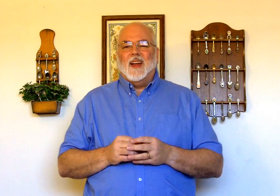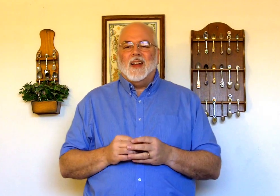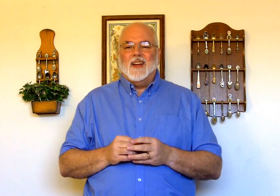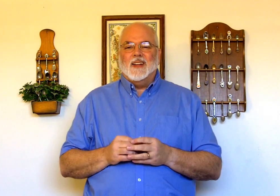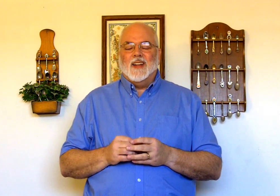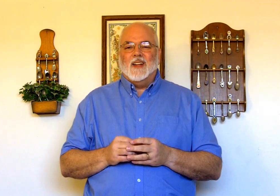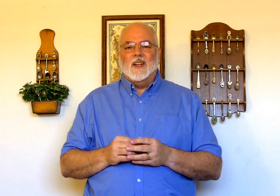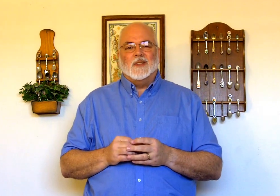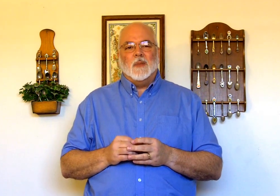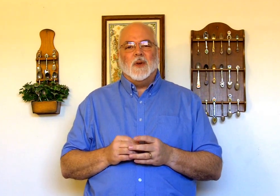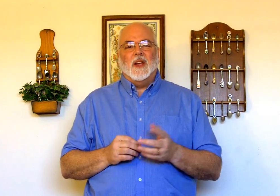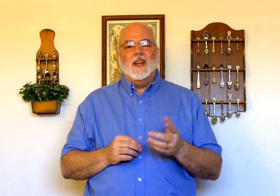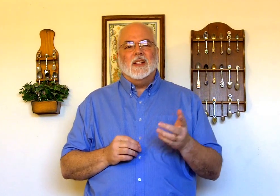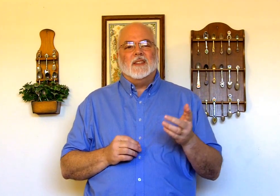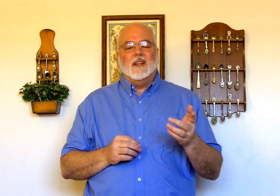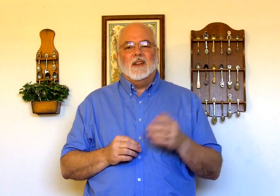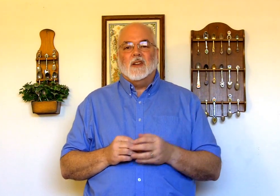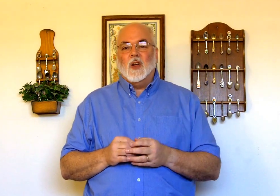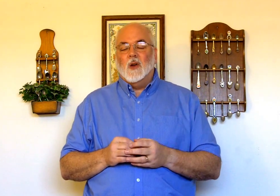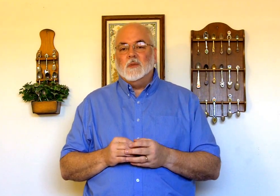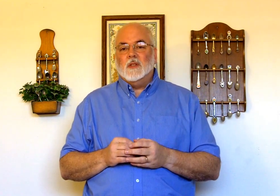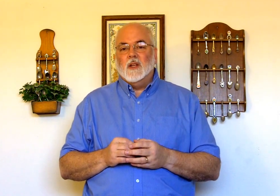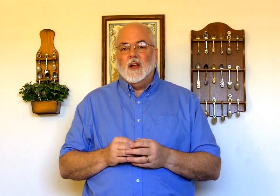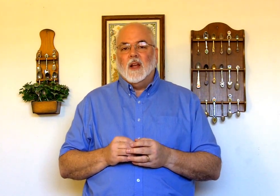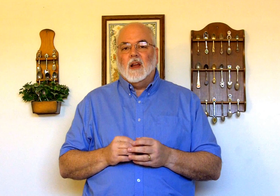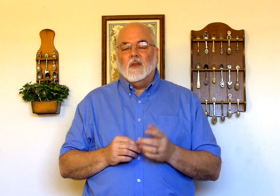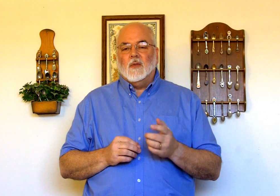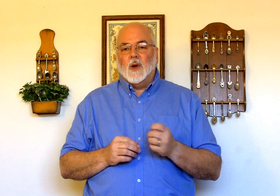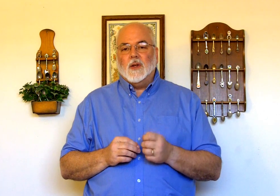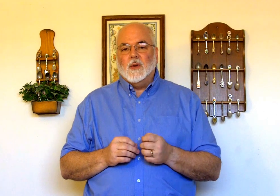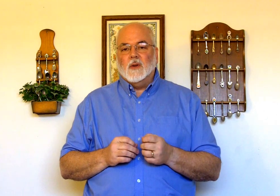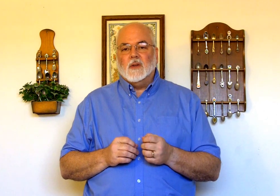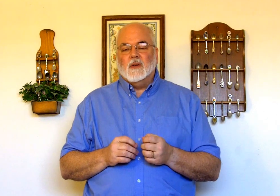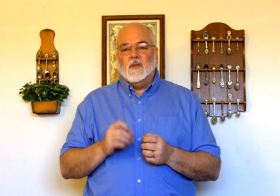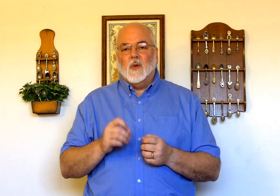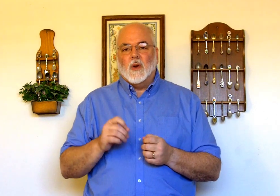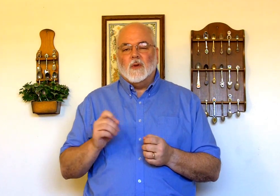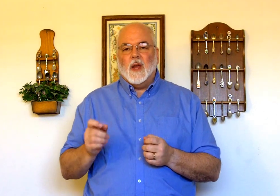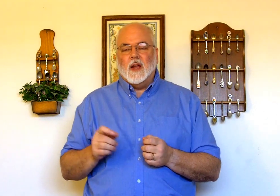the scripture is Psalms 42, 4 through 8.